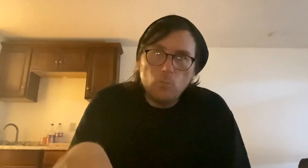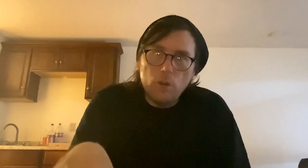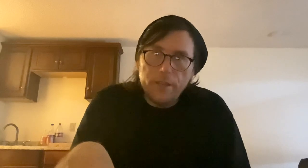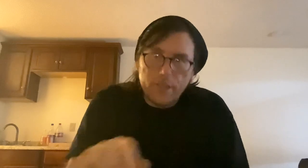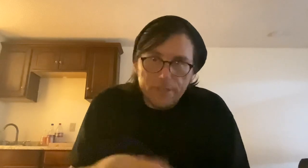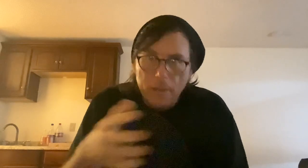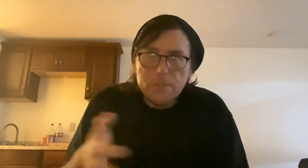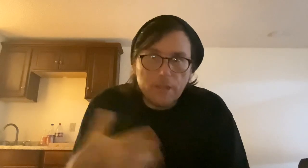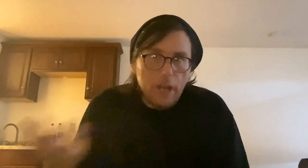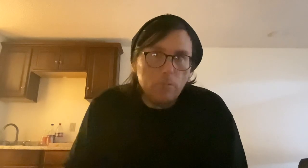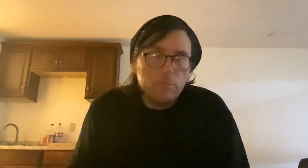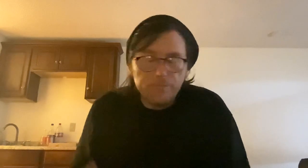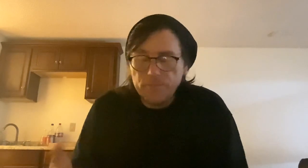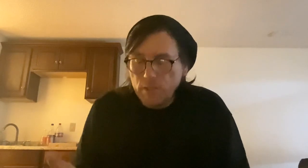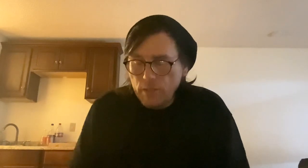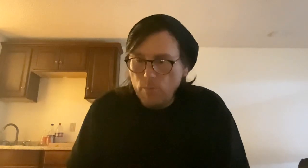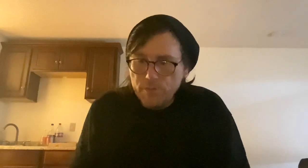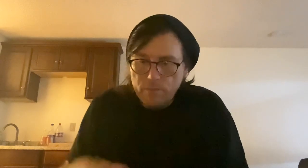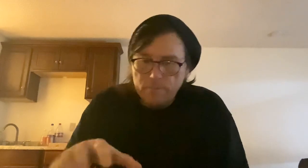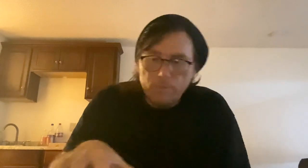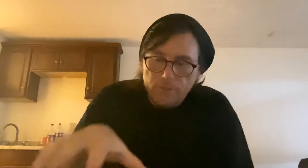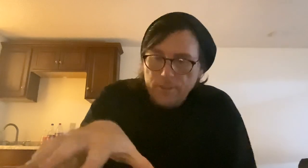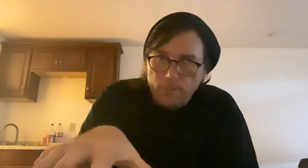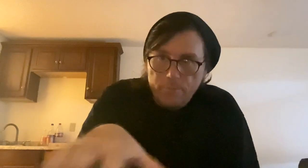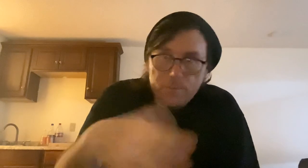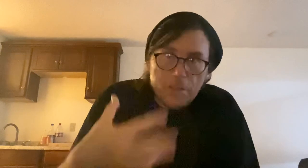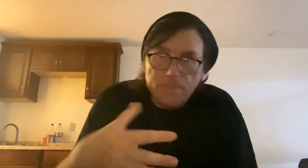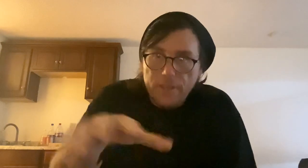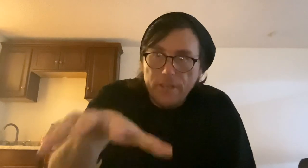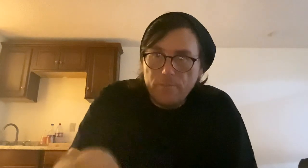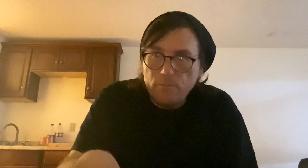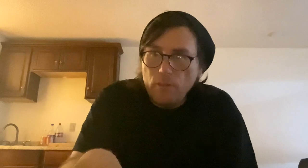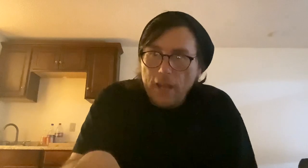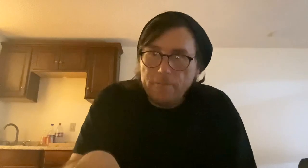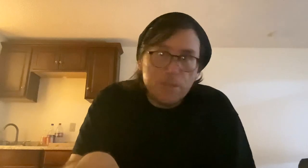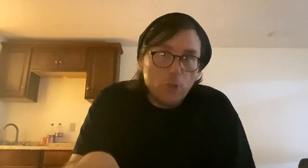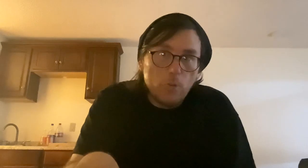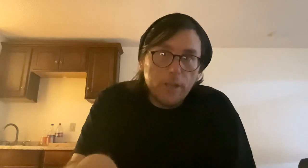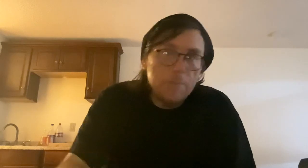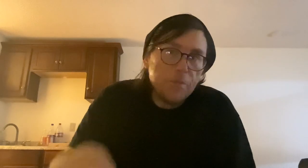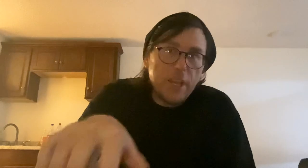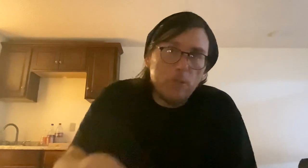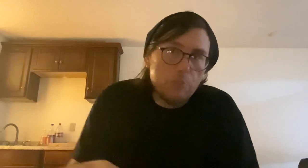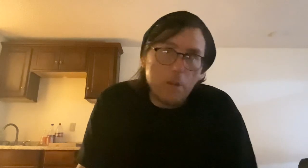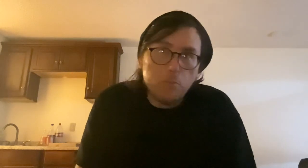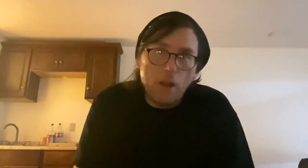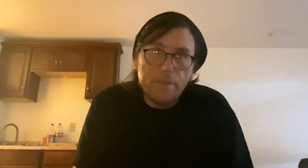when he accepts, you know, he was, he specified that I have as a showing and it will be a private